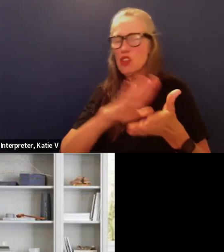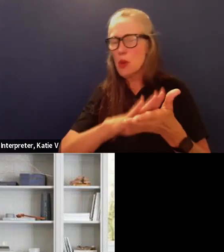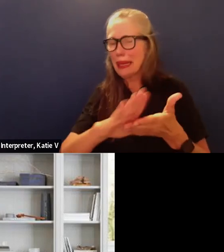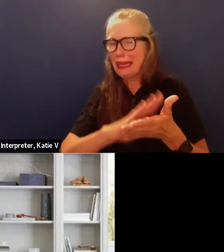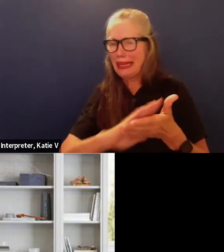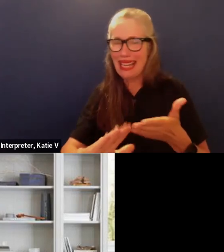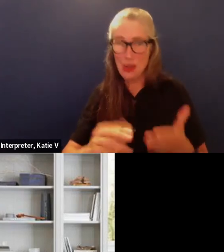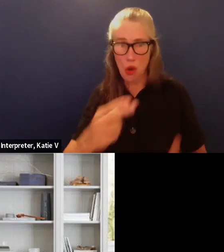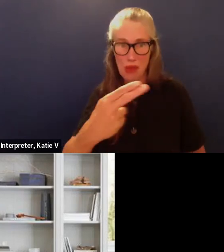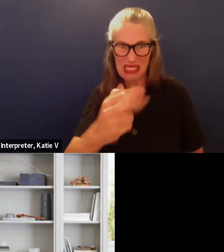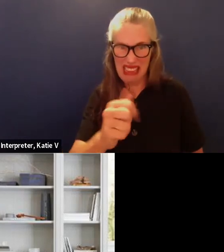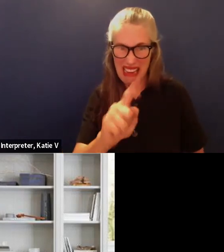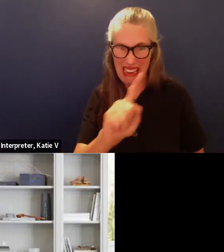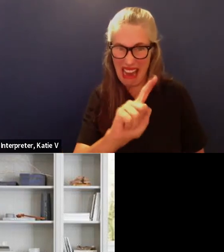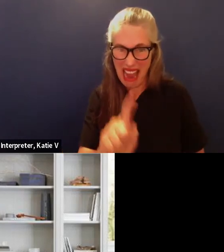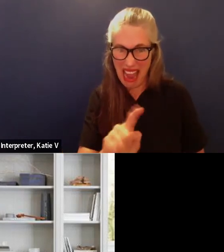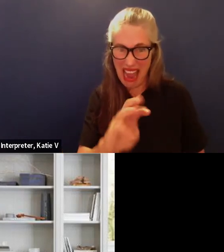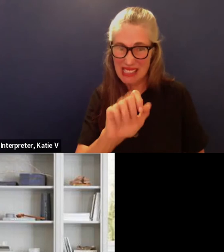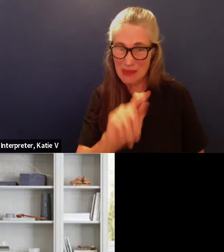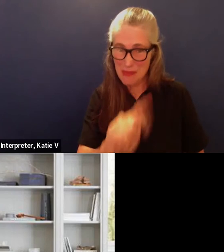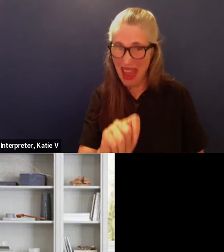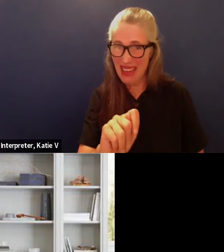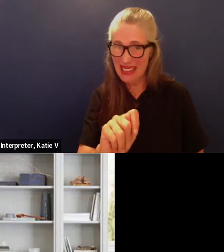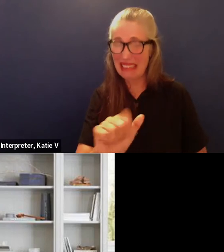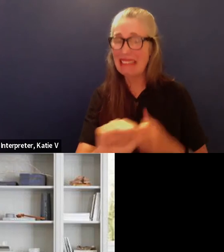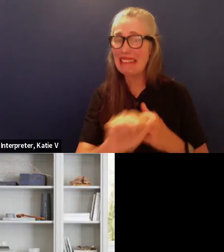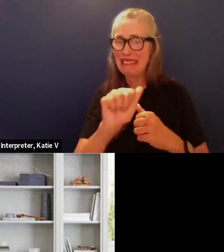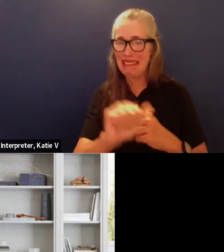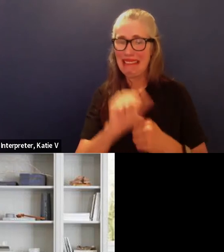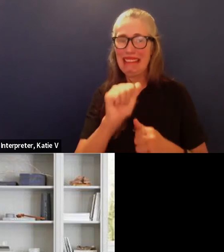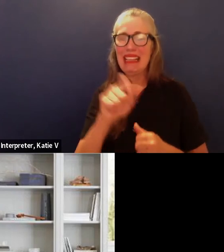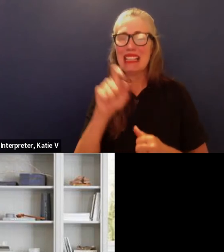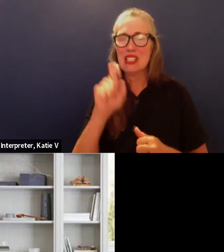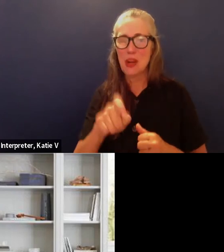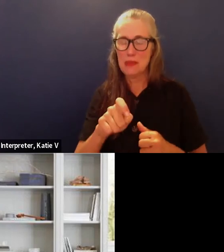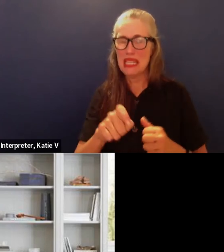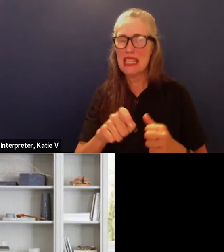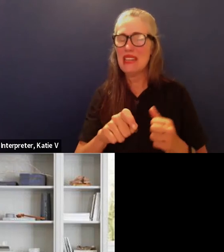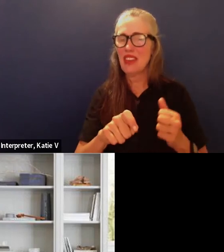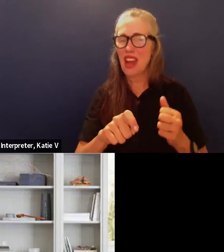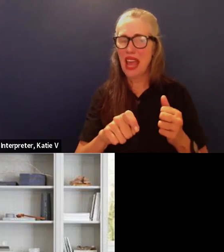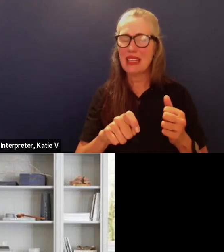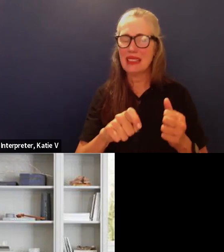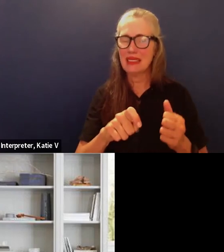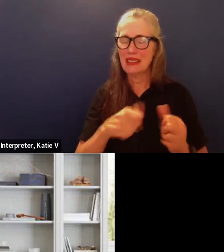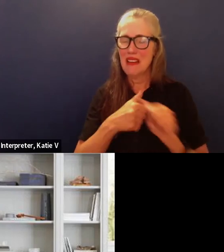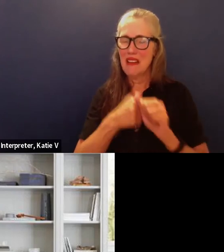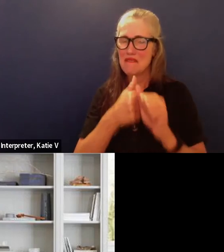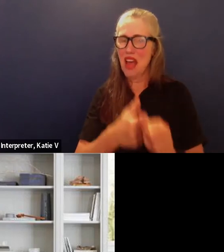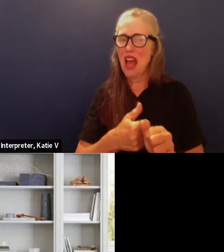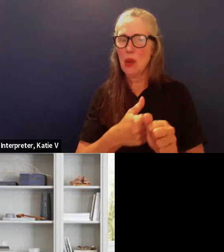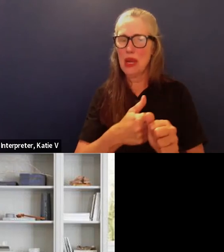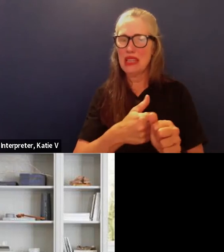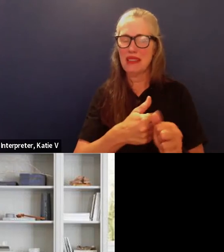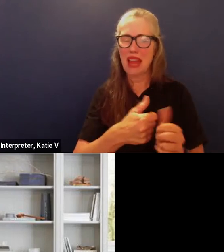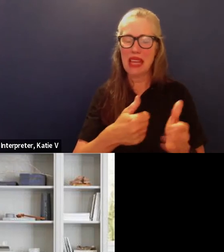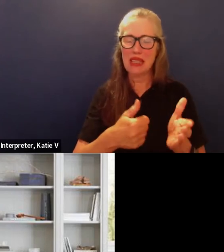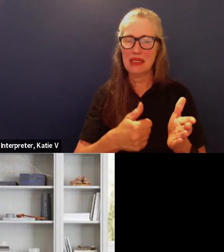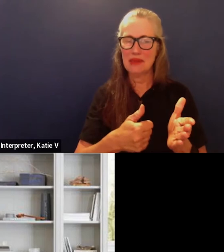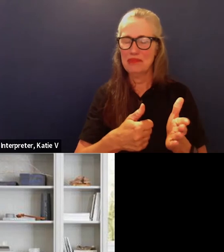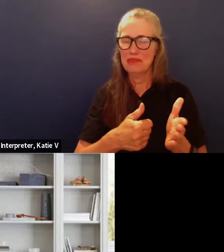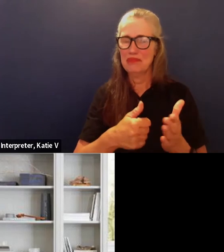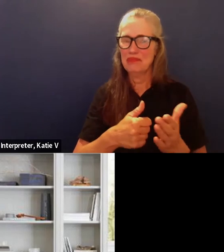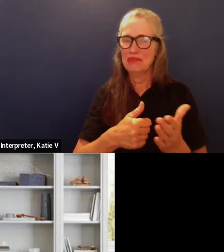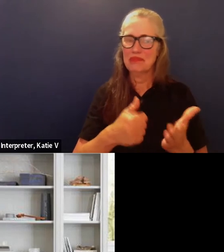hazmat-wise. There's some areas that really need, you know, abatement and a lot of things that are – you know, that's why we don't have